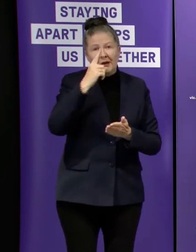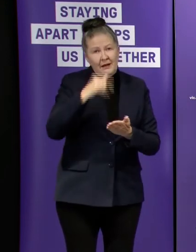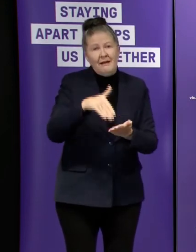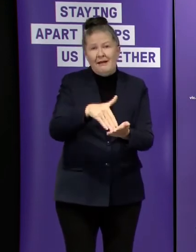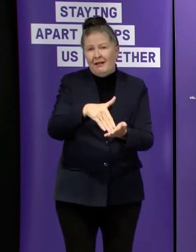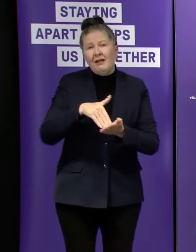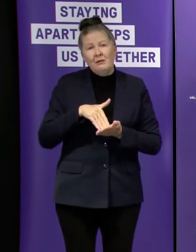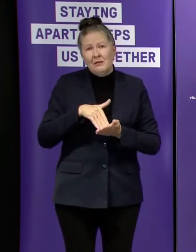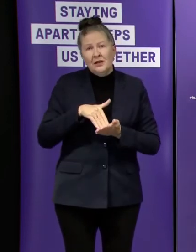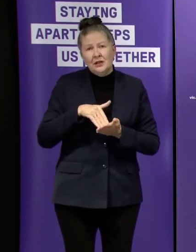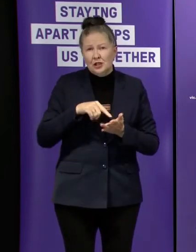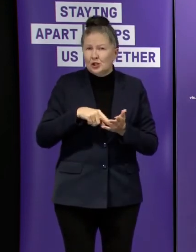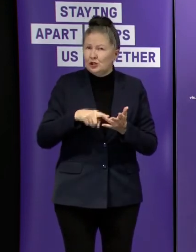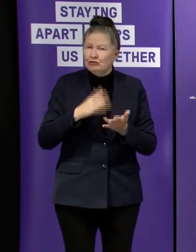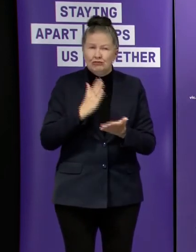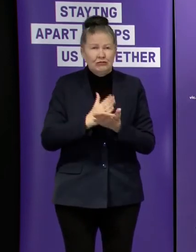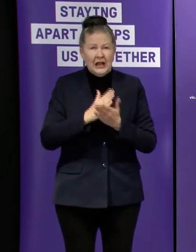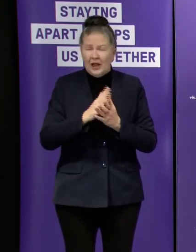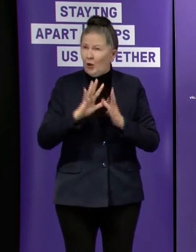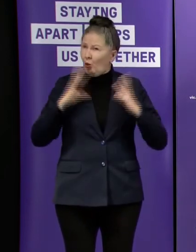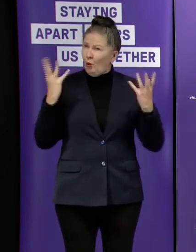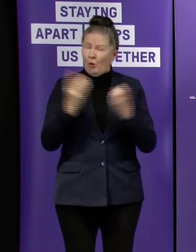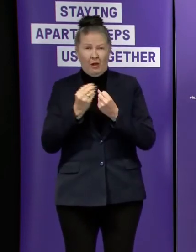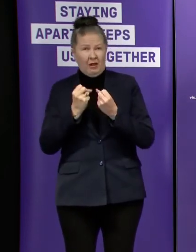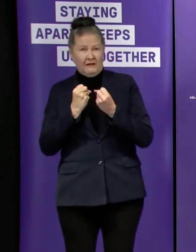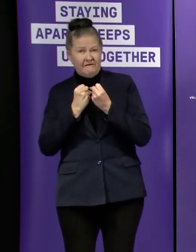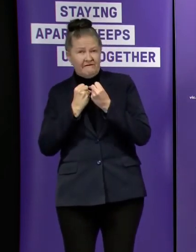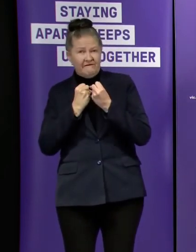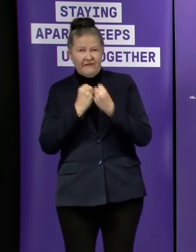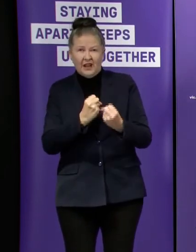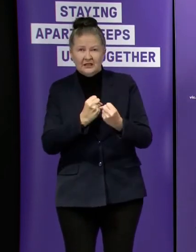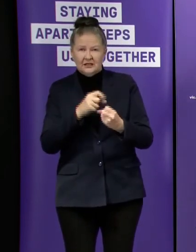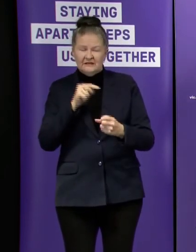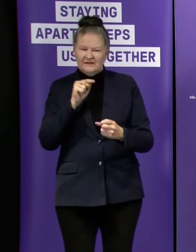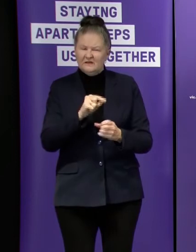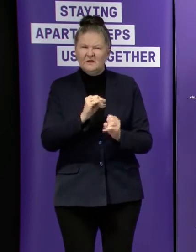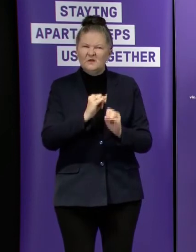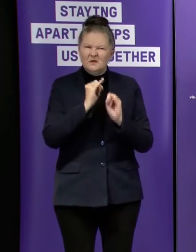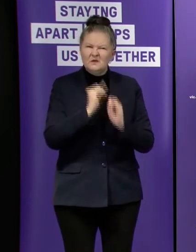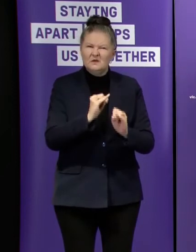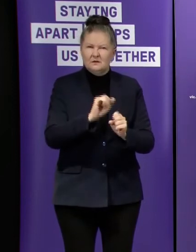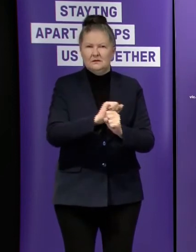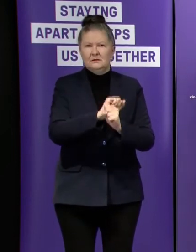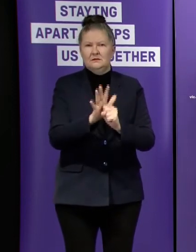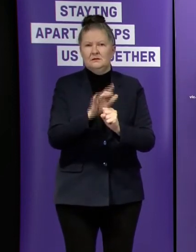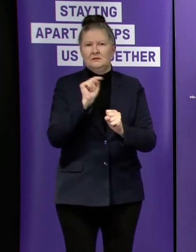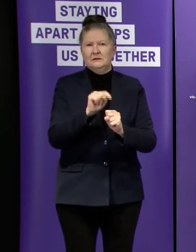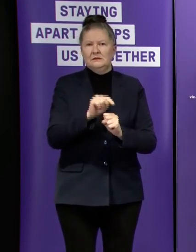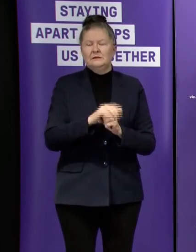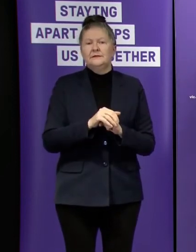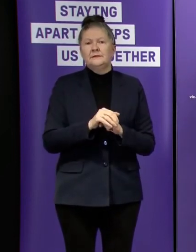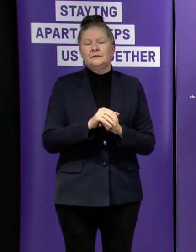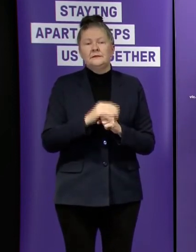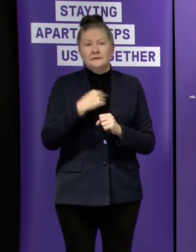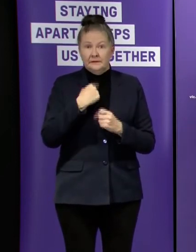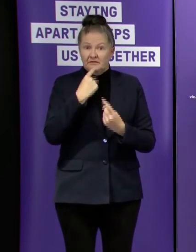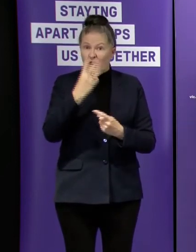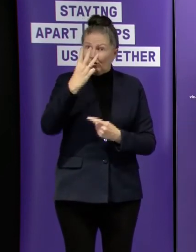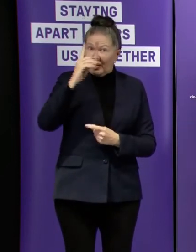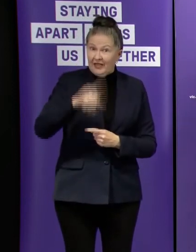cumulative fight the fight that we're all in against this wicked enemy i can confirm that there are